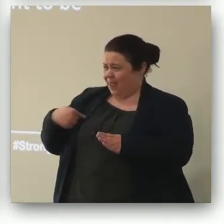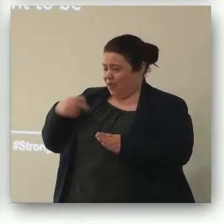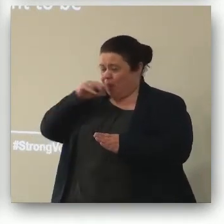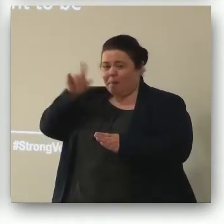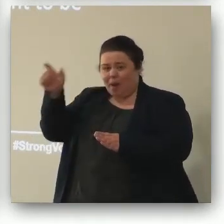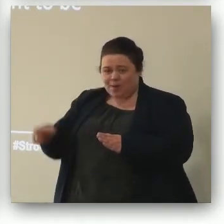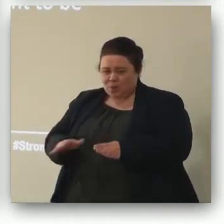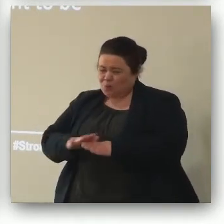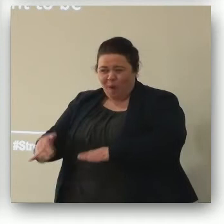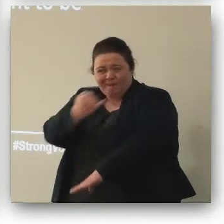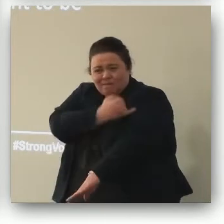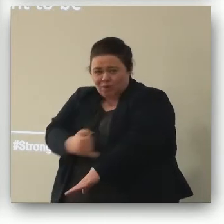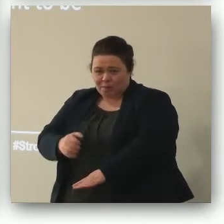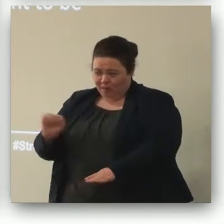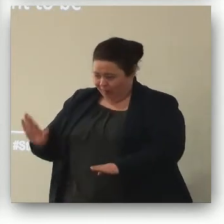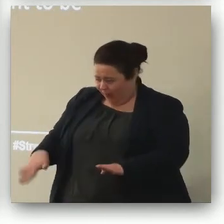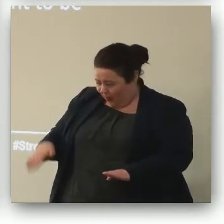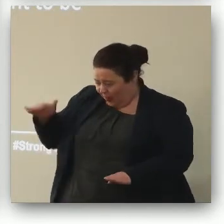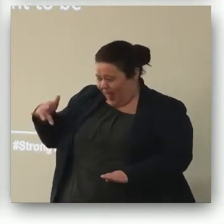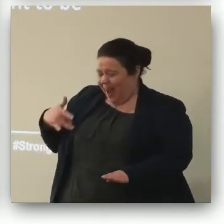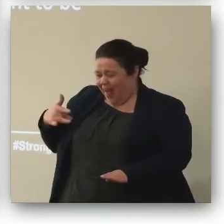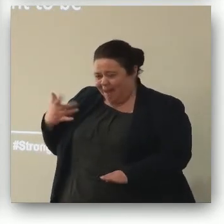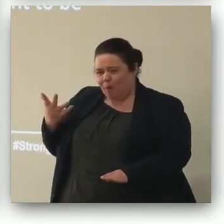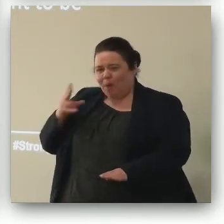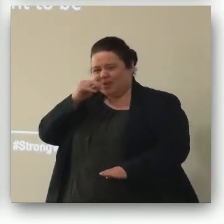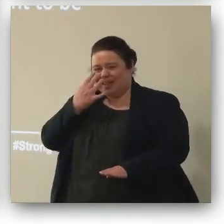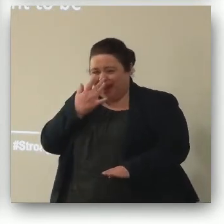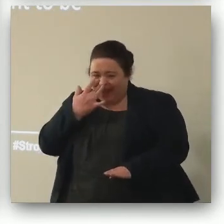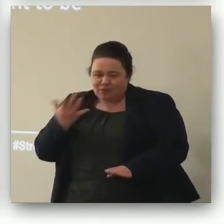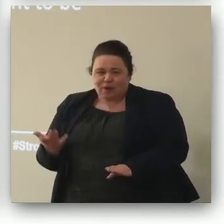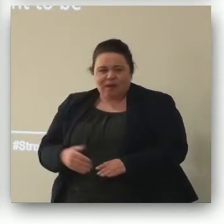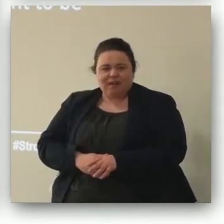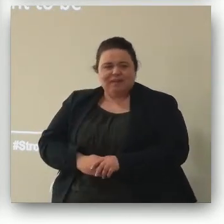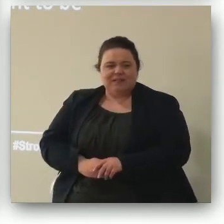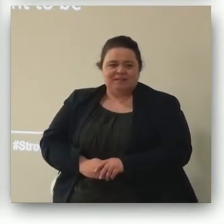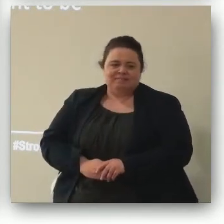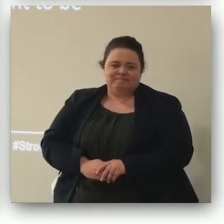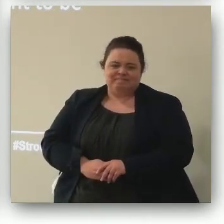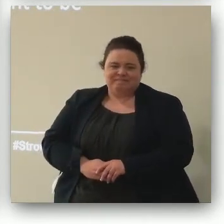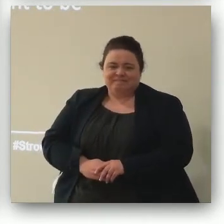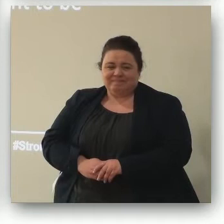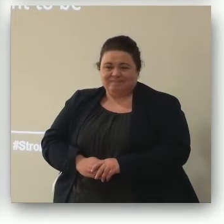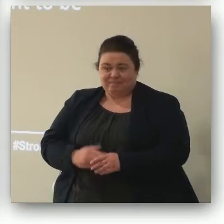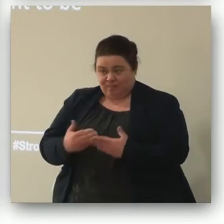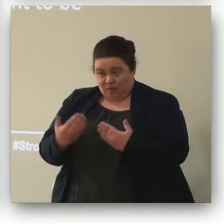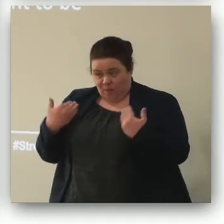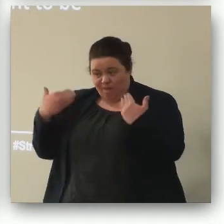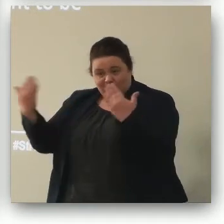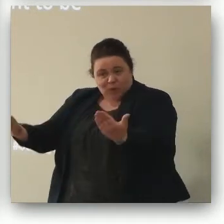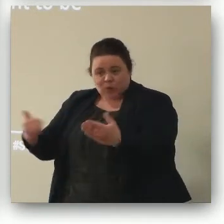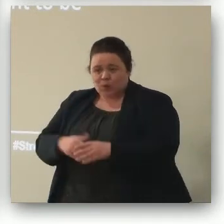point in their young lives or adolescence so really it's over to you how do you